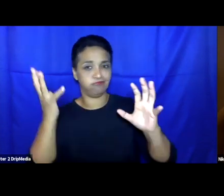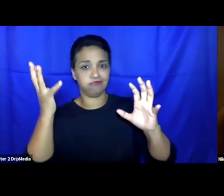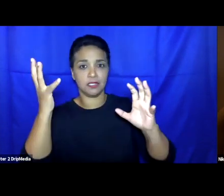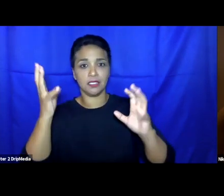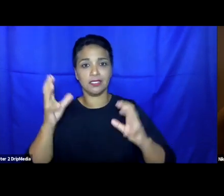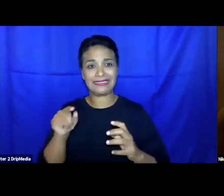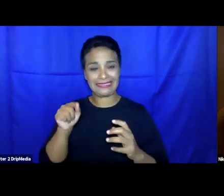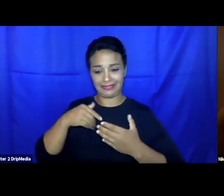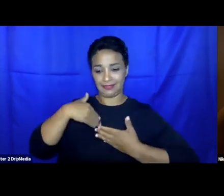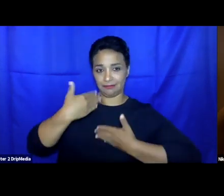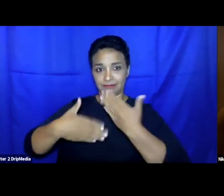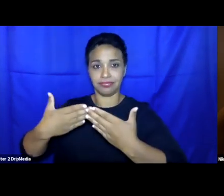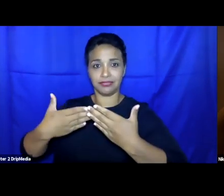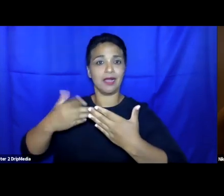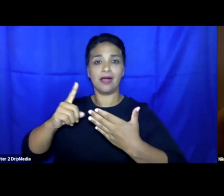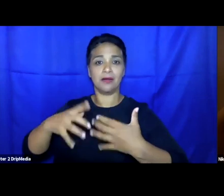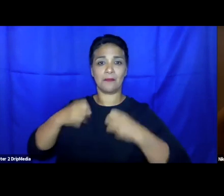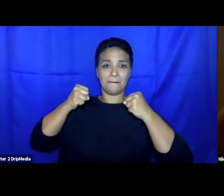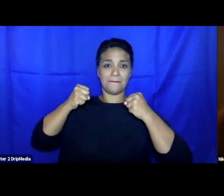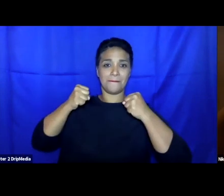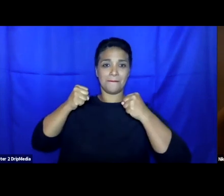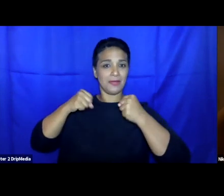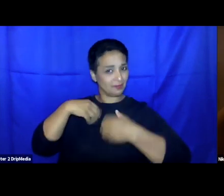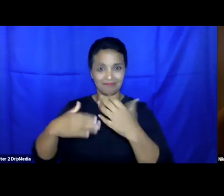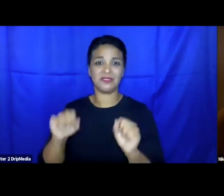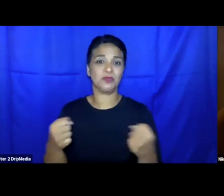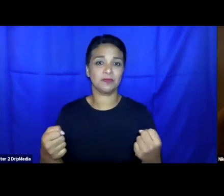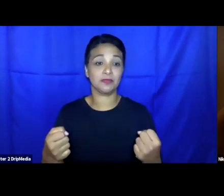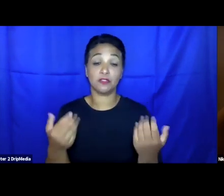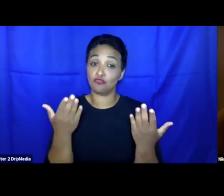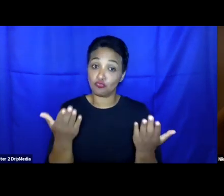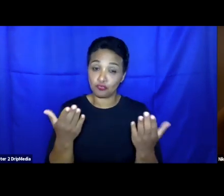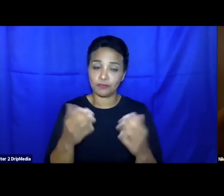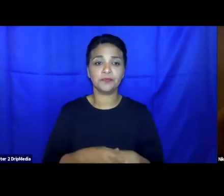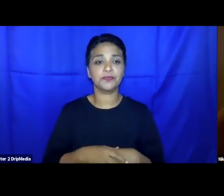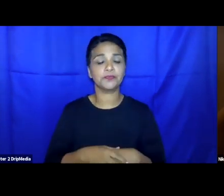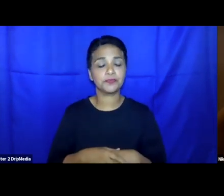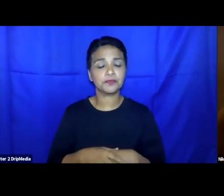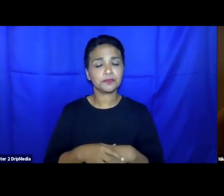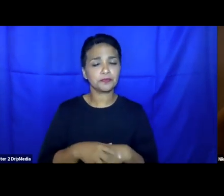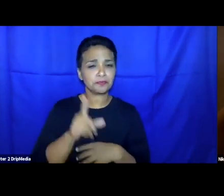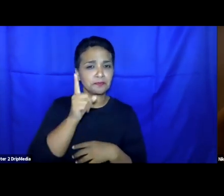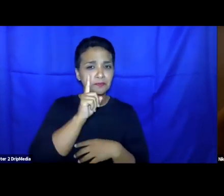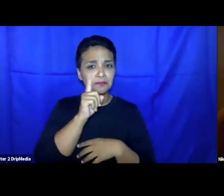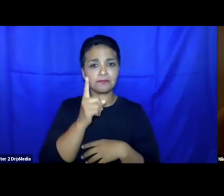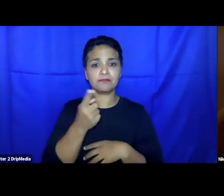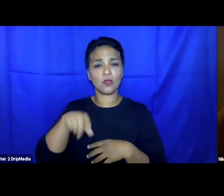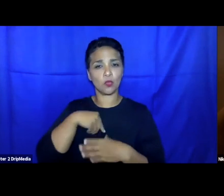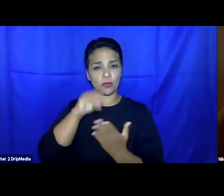of the compact. That said, when we look at EU publications in this area, when we look